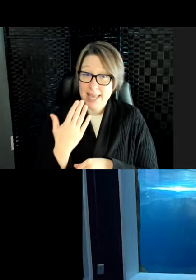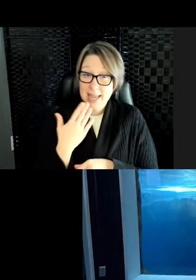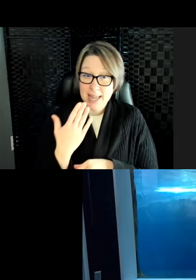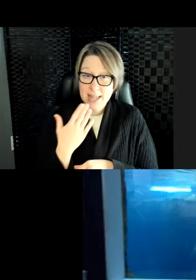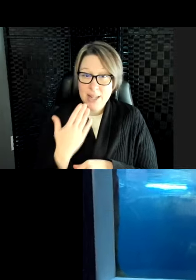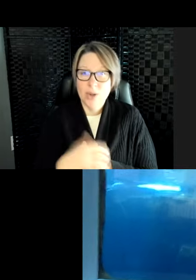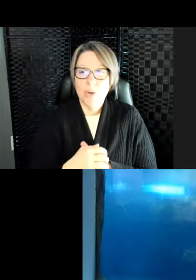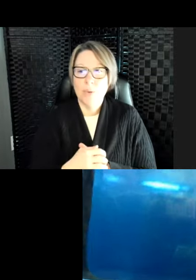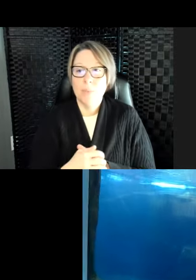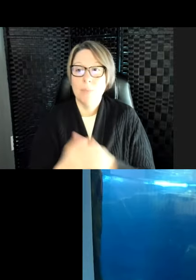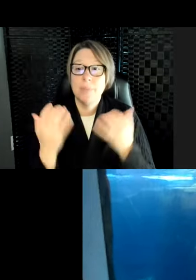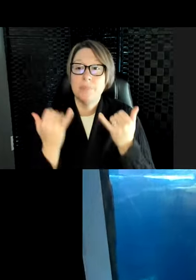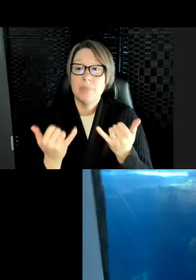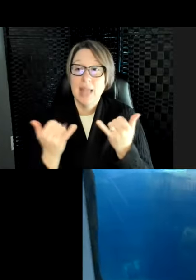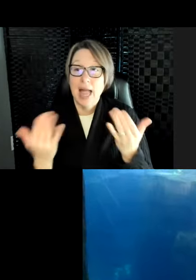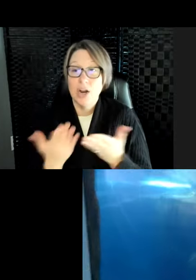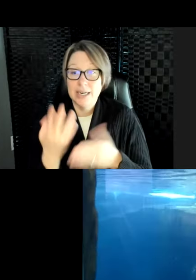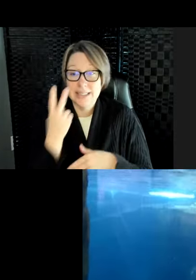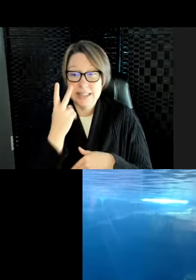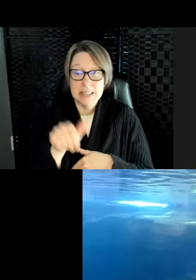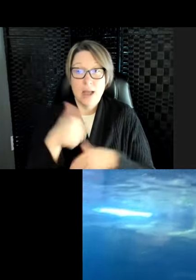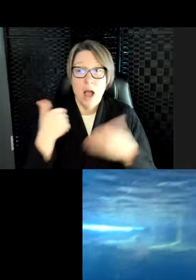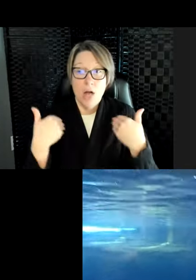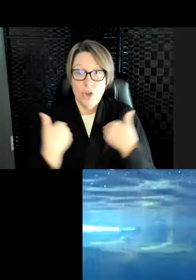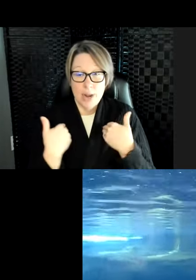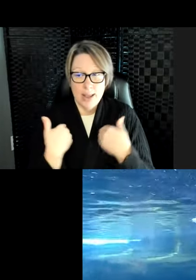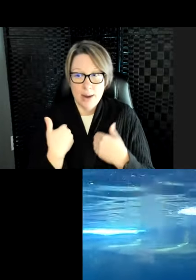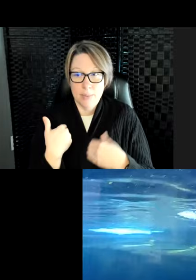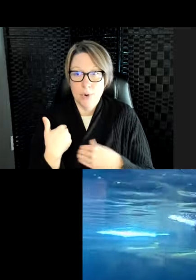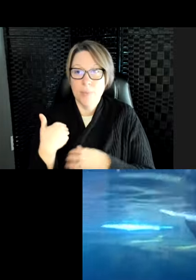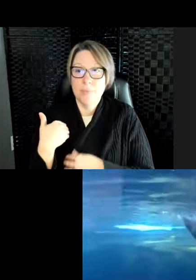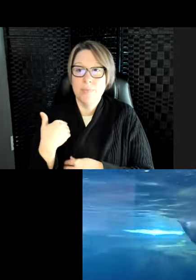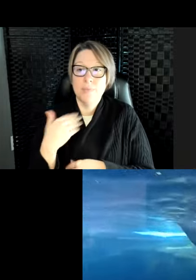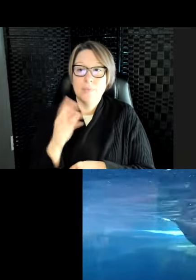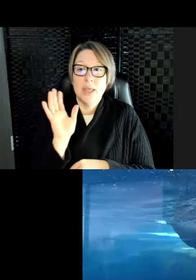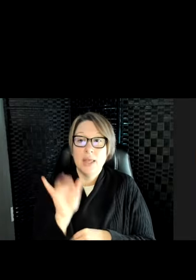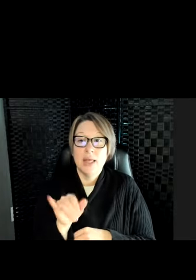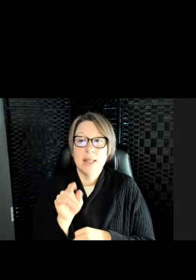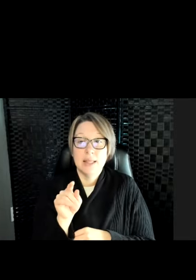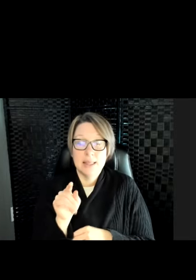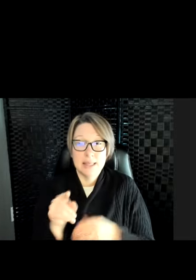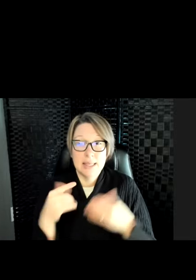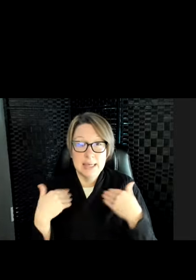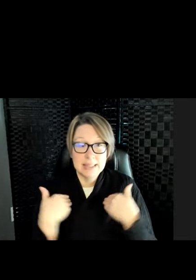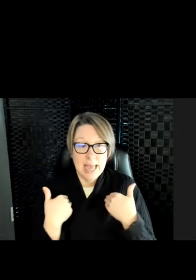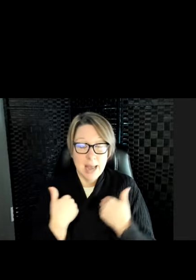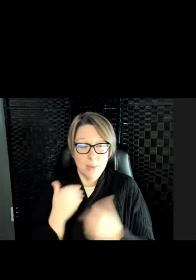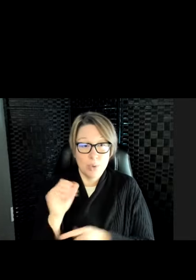here to see another animal. This animal is a seal. We have three